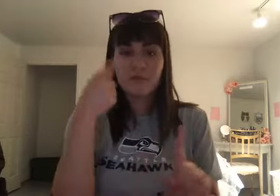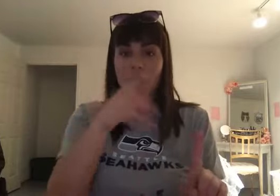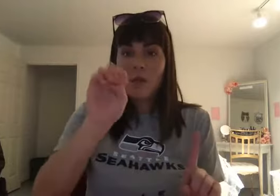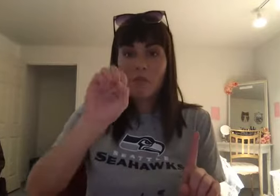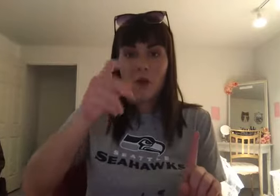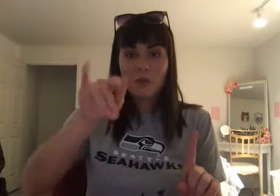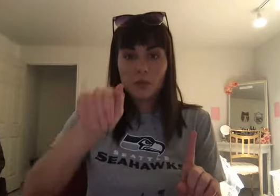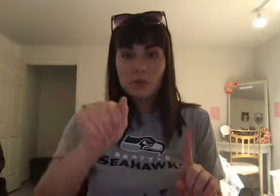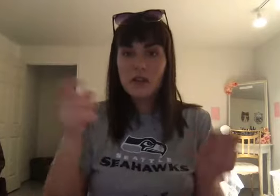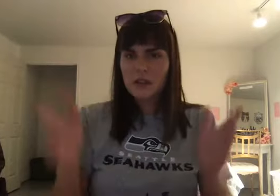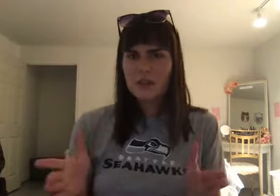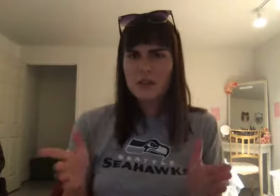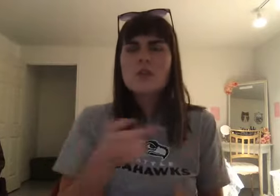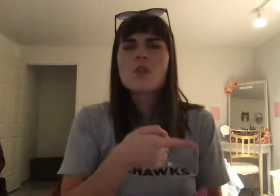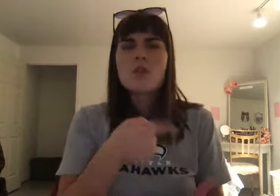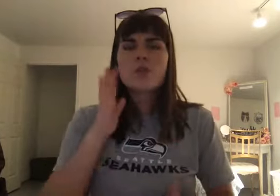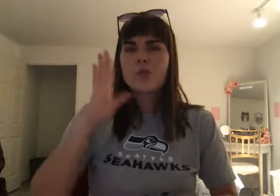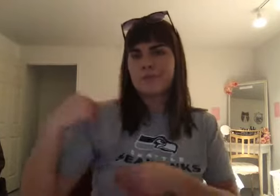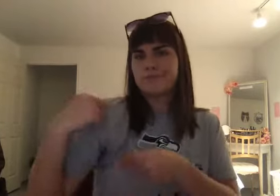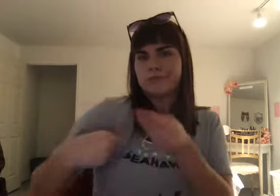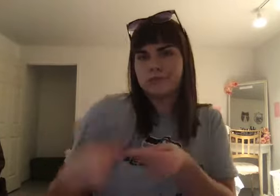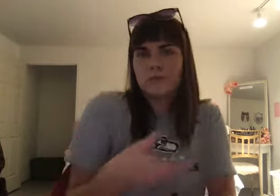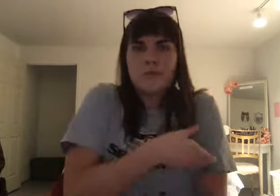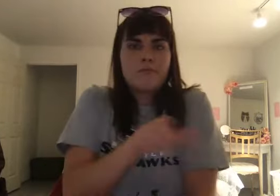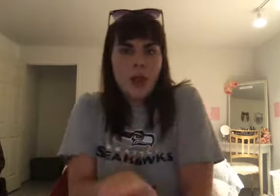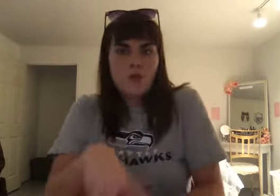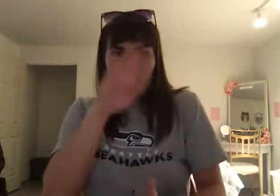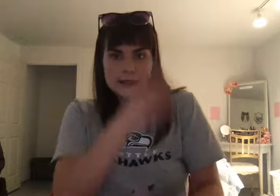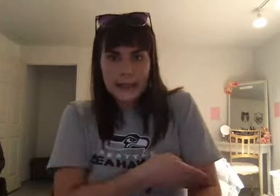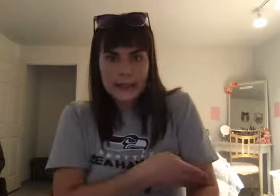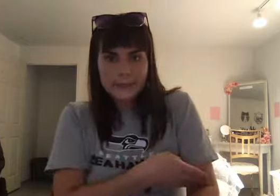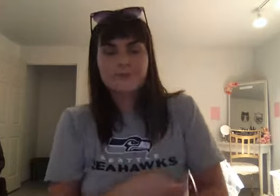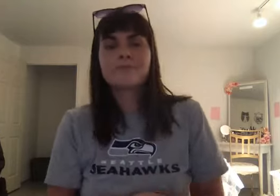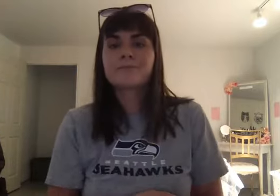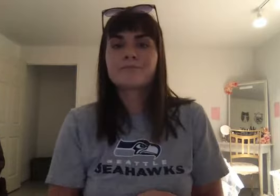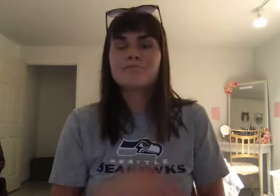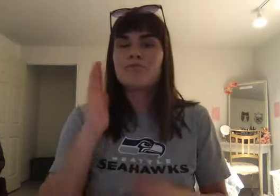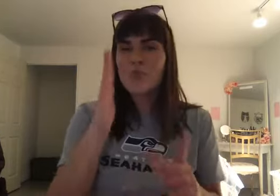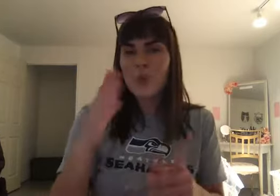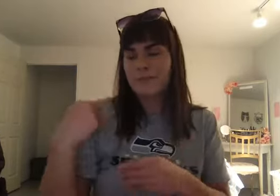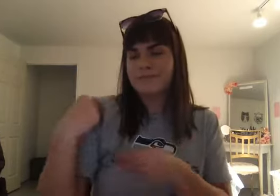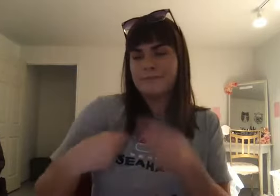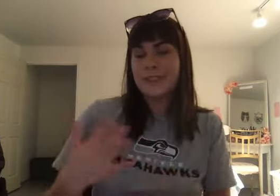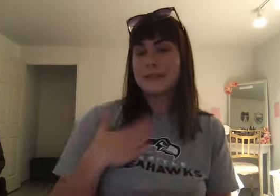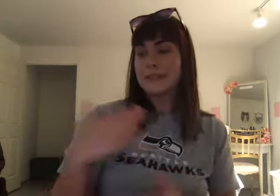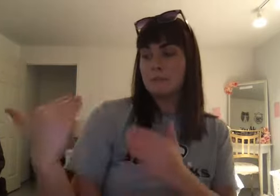these leaders that are going to pass on power to their sons. They're going to pass on their responsibilities and their leadership